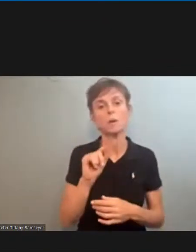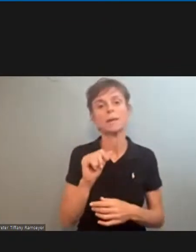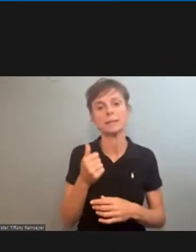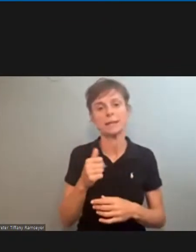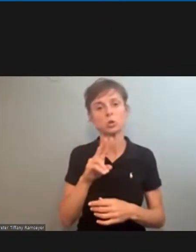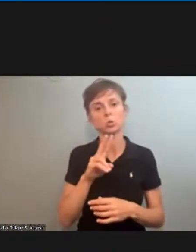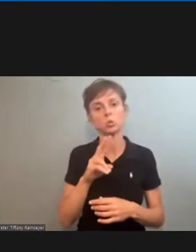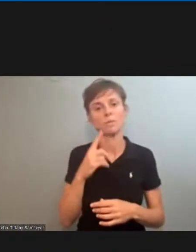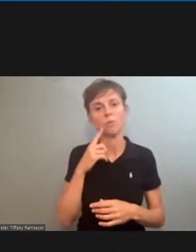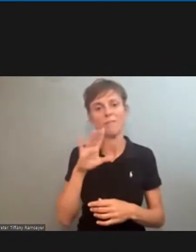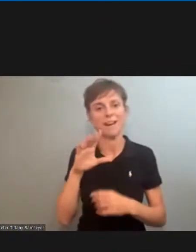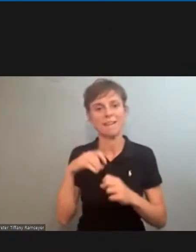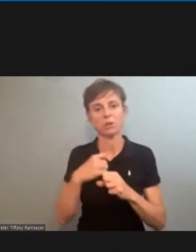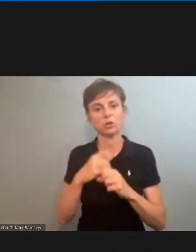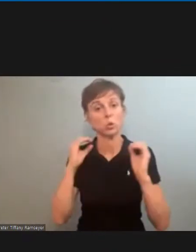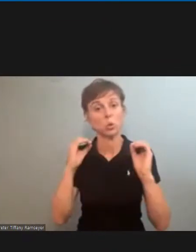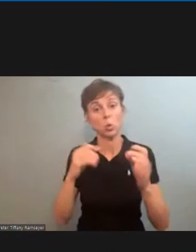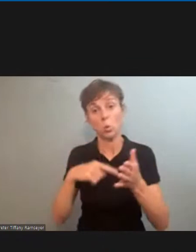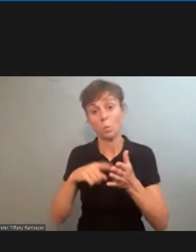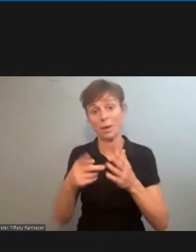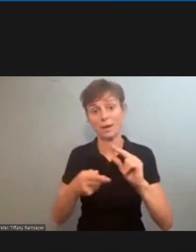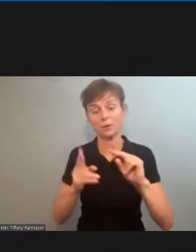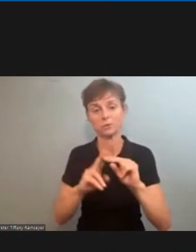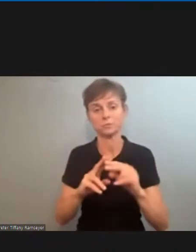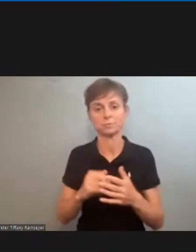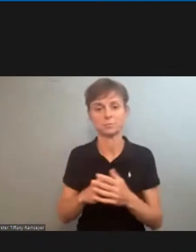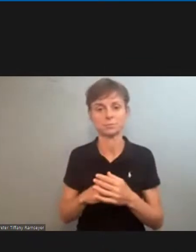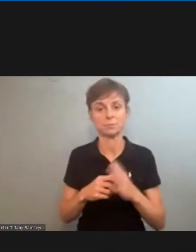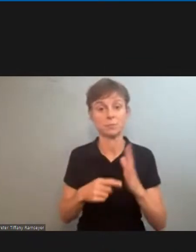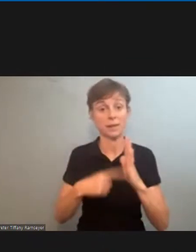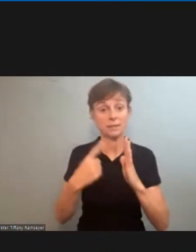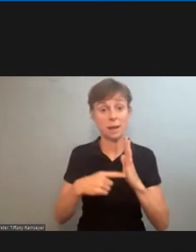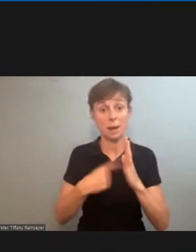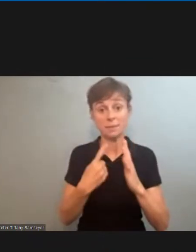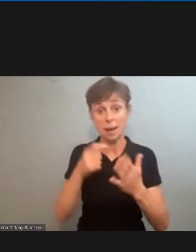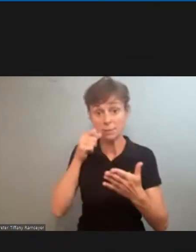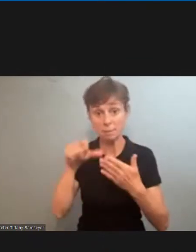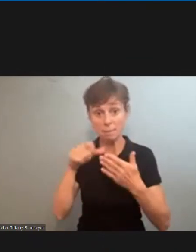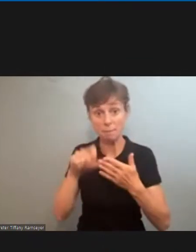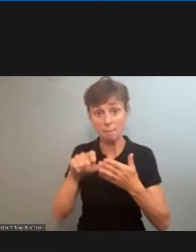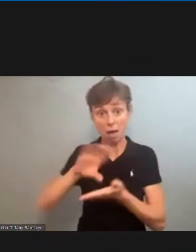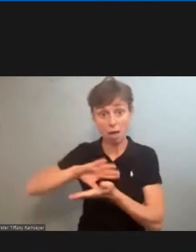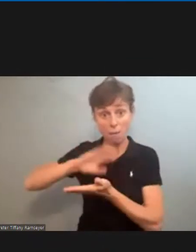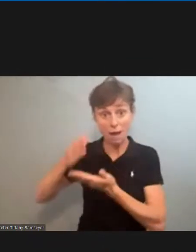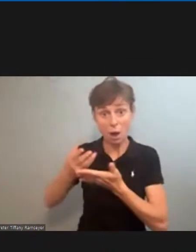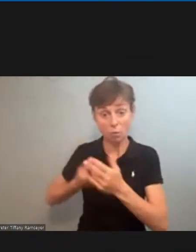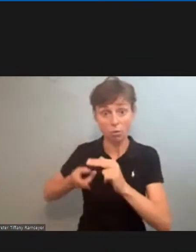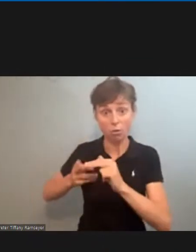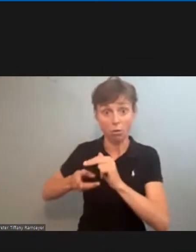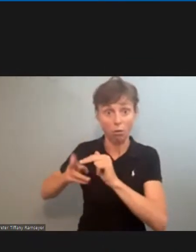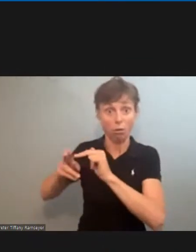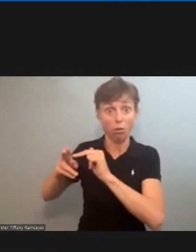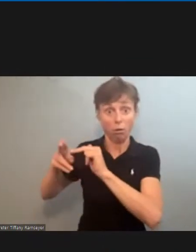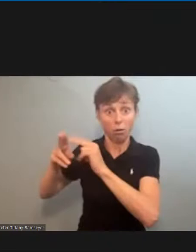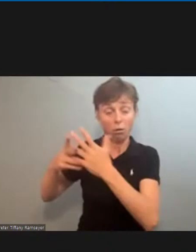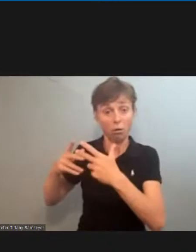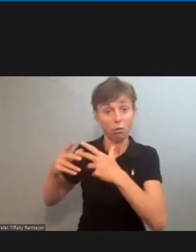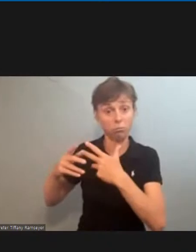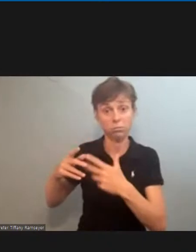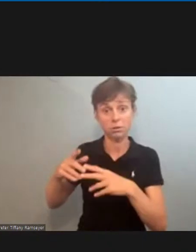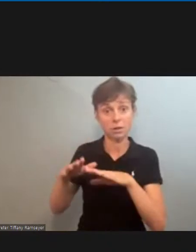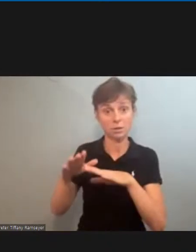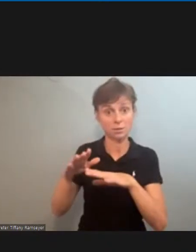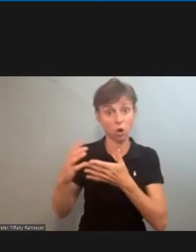years with no pay rates there have been times that even in when mail volume was rising and it's not now and and and revenue was flowing